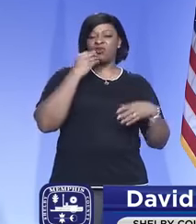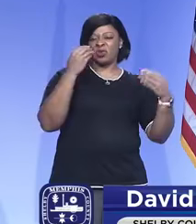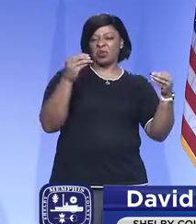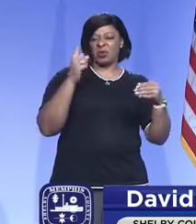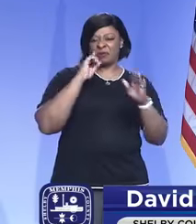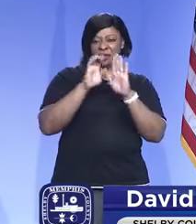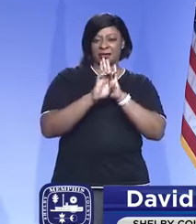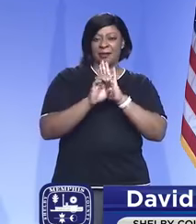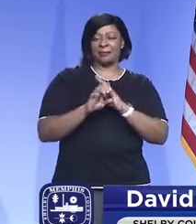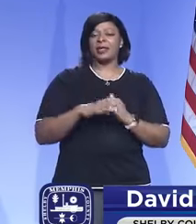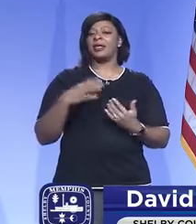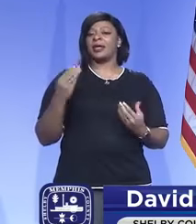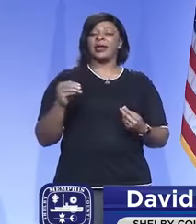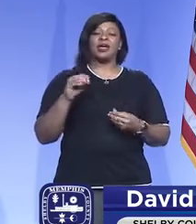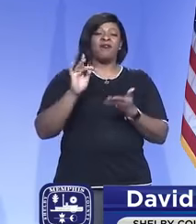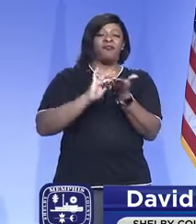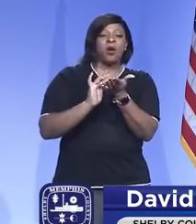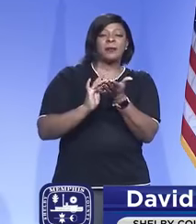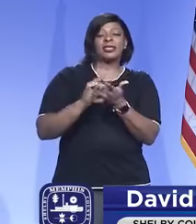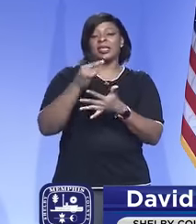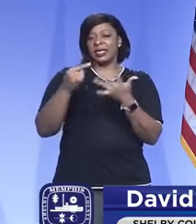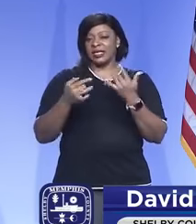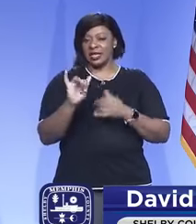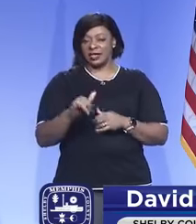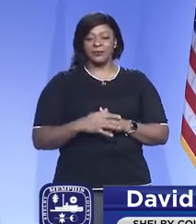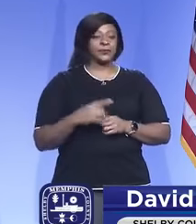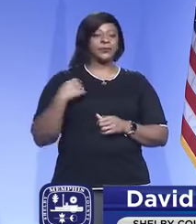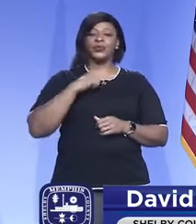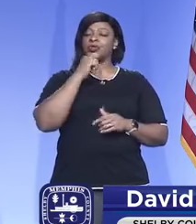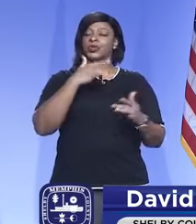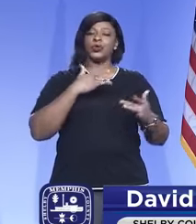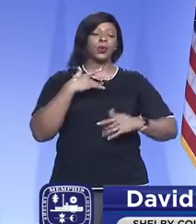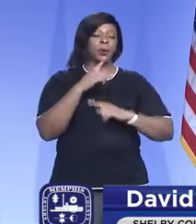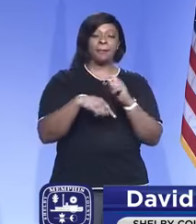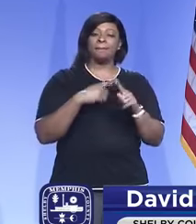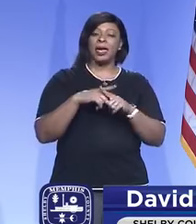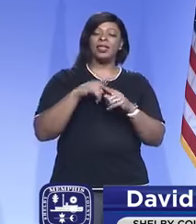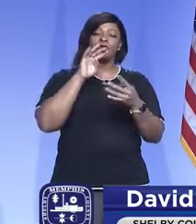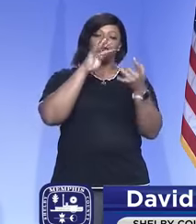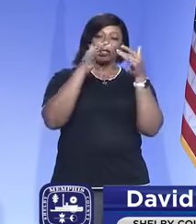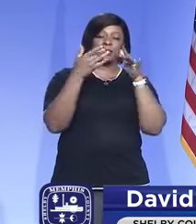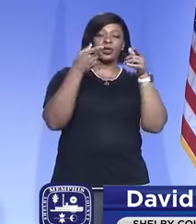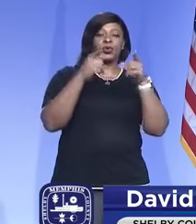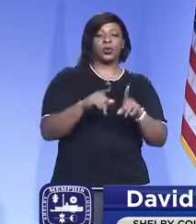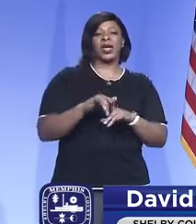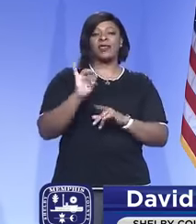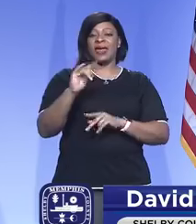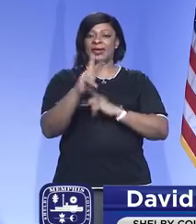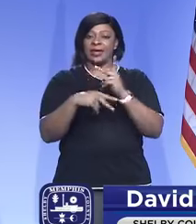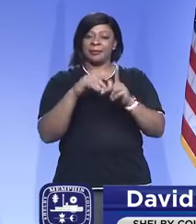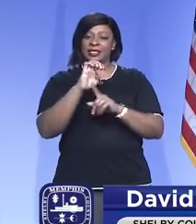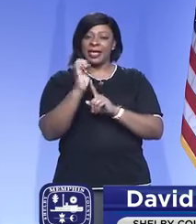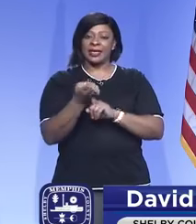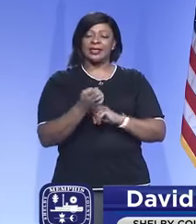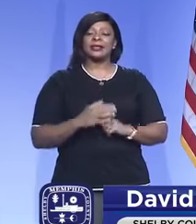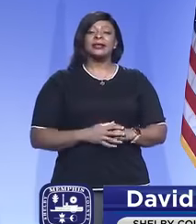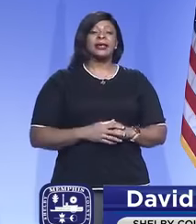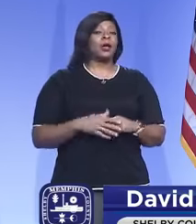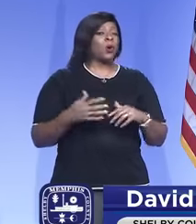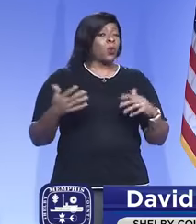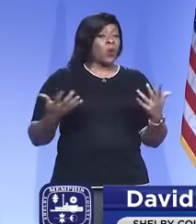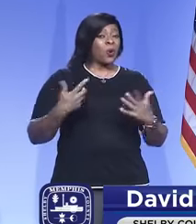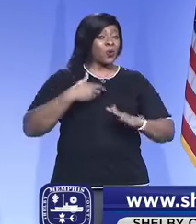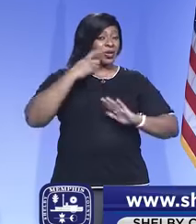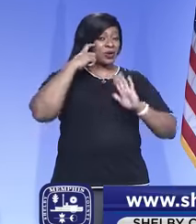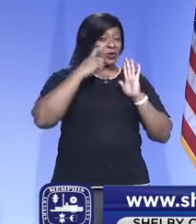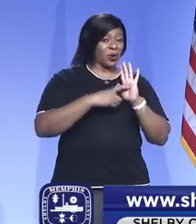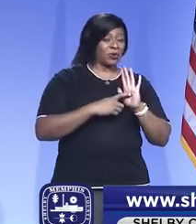stores and pharmacies and places like that. So we're not as concerned about transmission occurring in those settings. But what we do